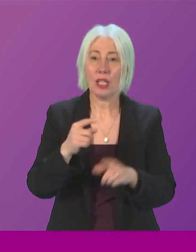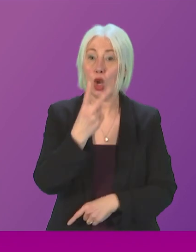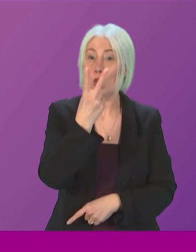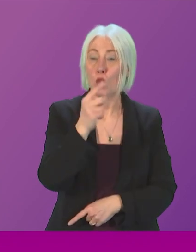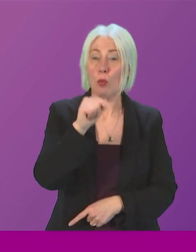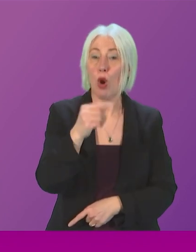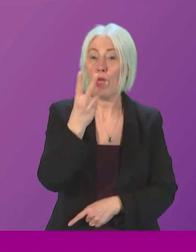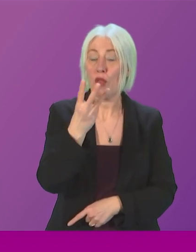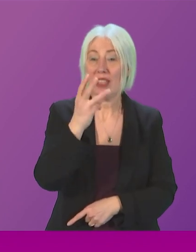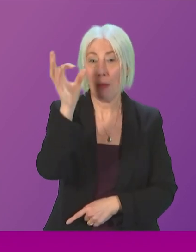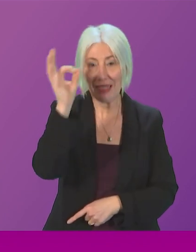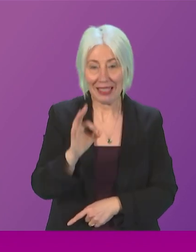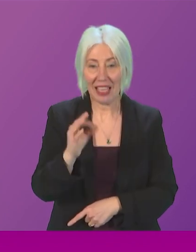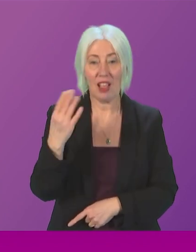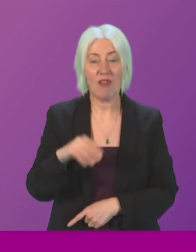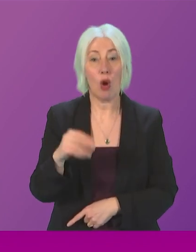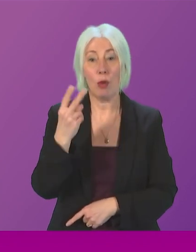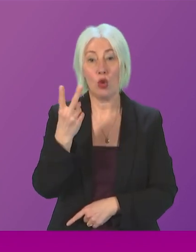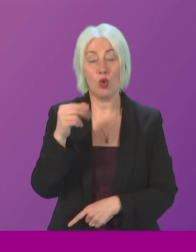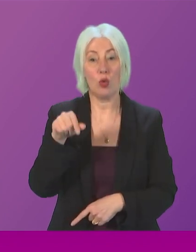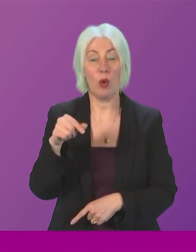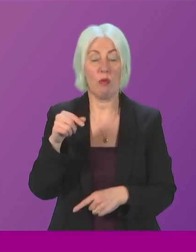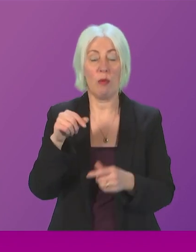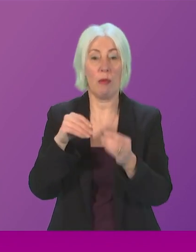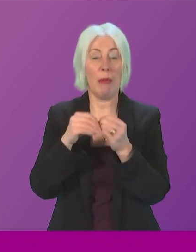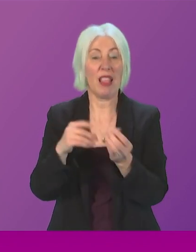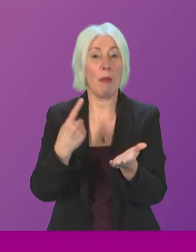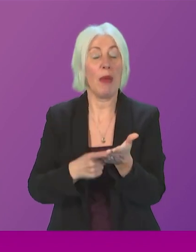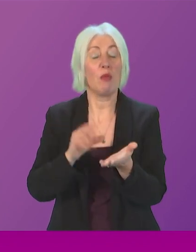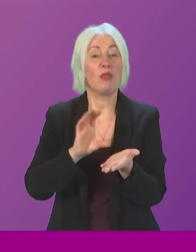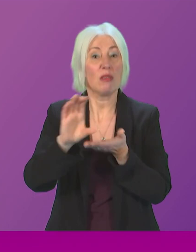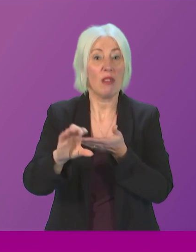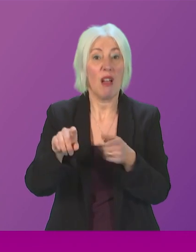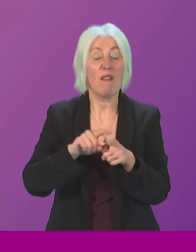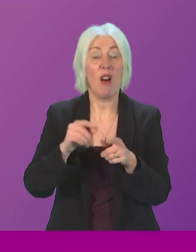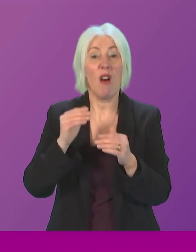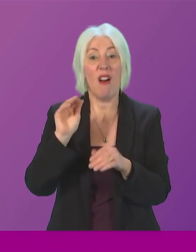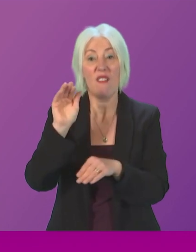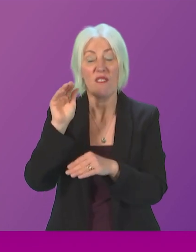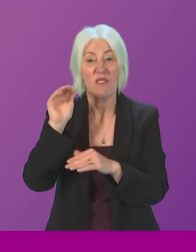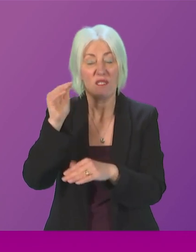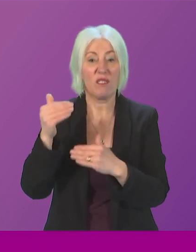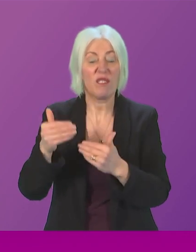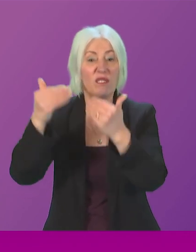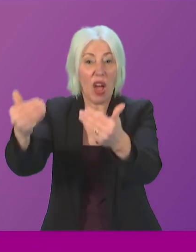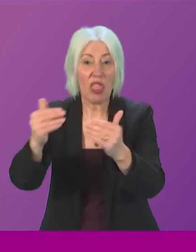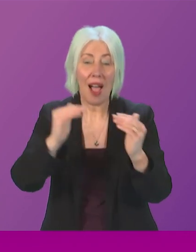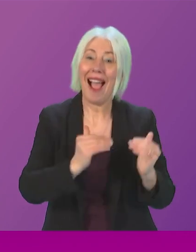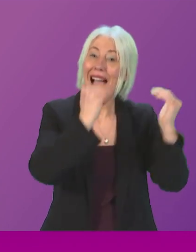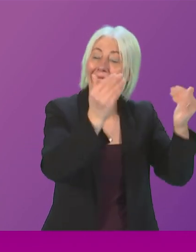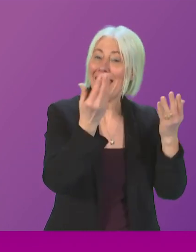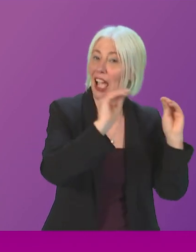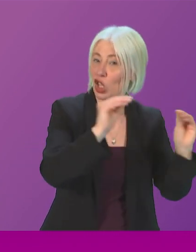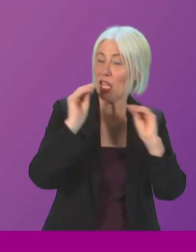.3% of the £2 billion budget for further education and for higher education in 23-24 but why